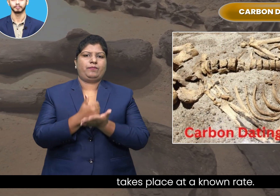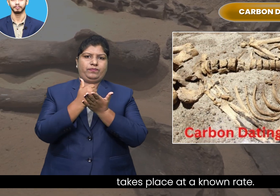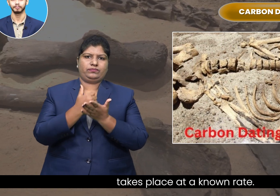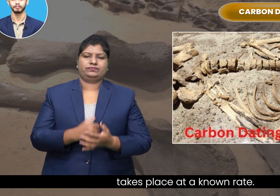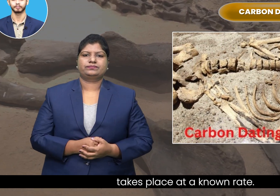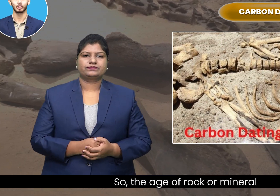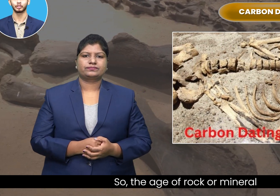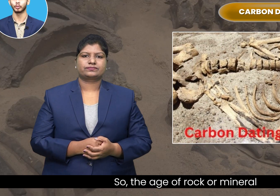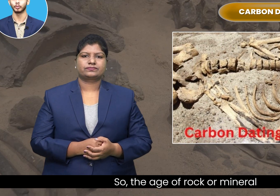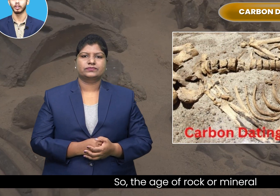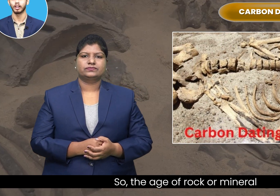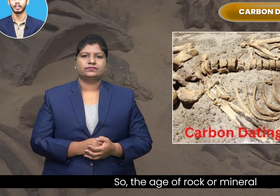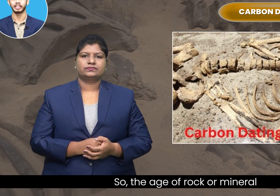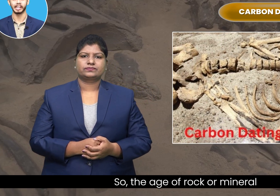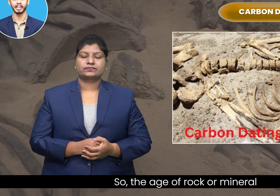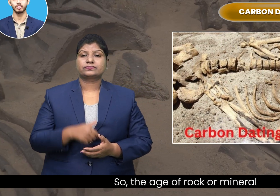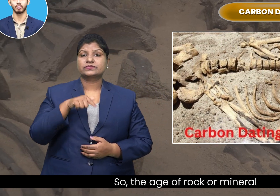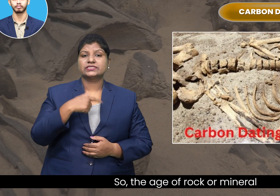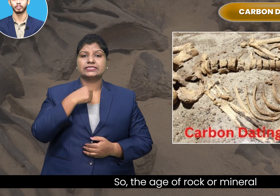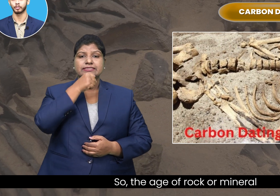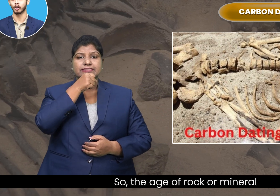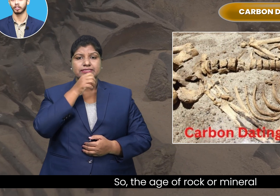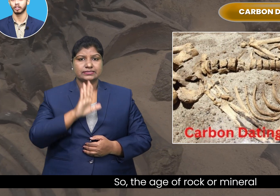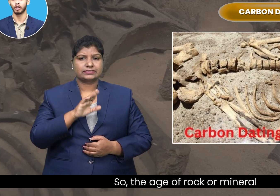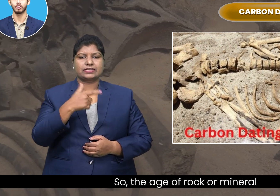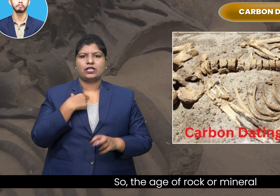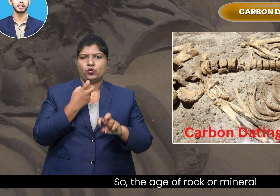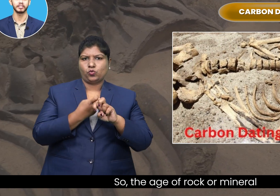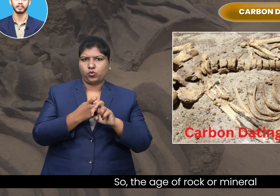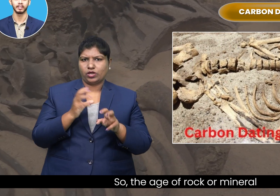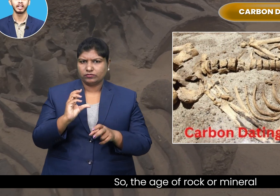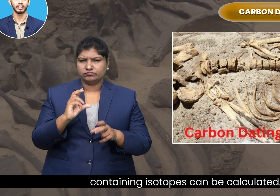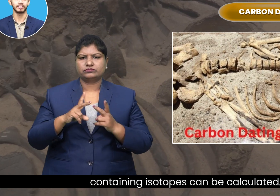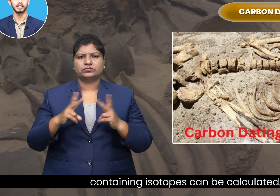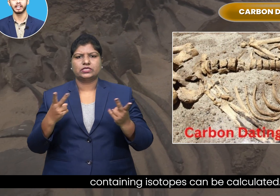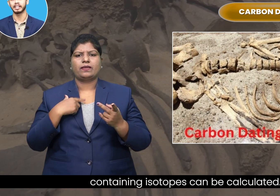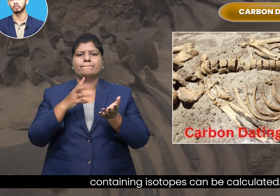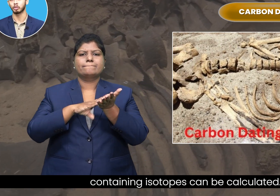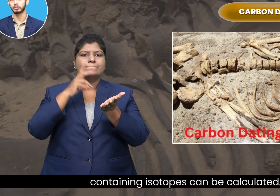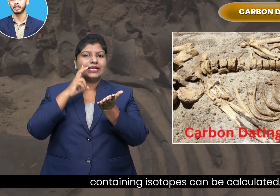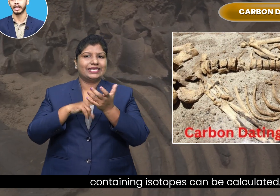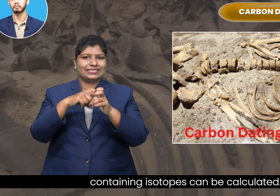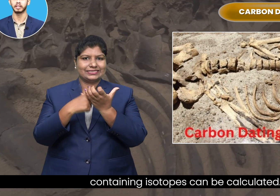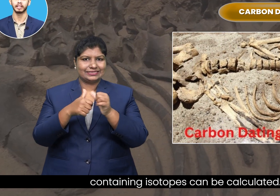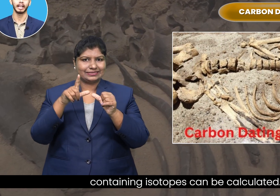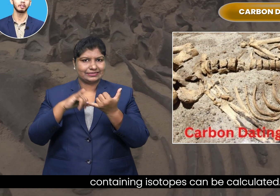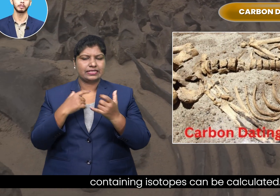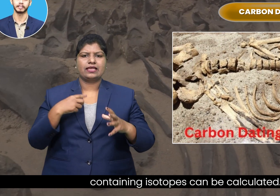So, the age of rock or mineral containing isotopes can be calculated.